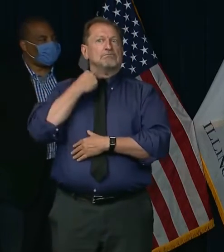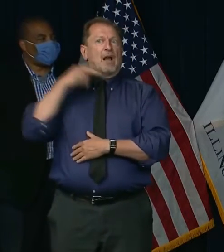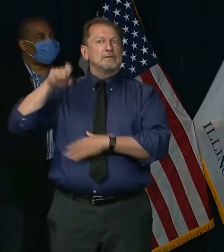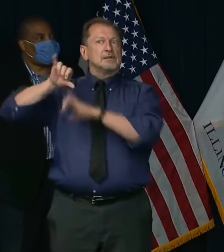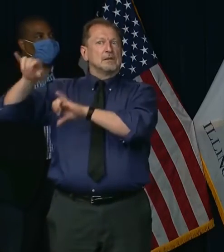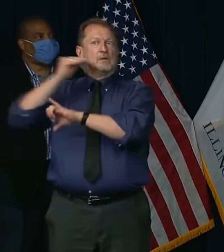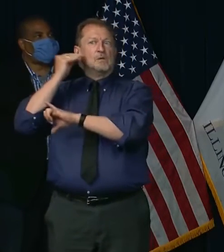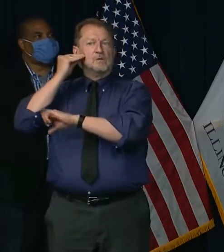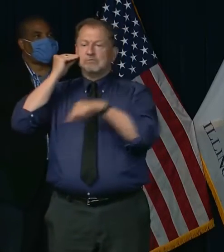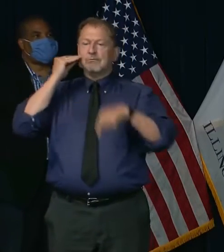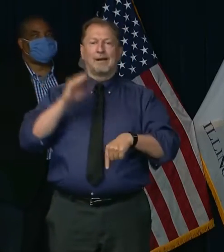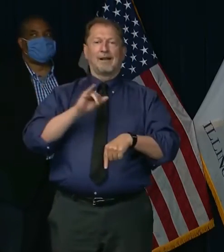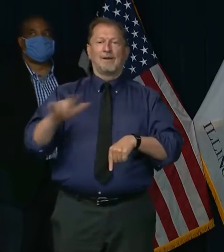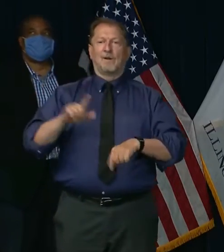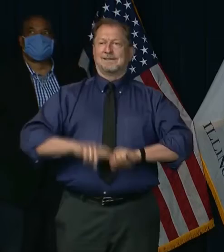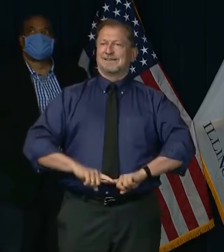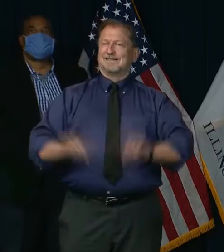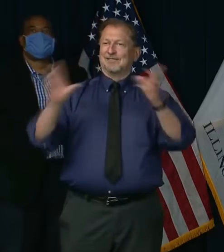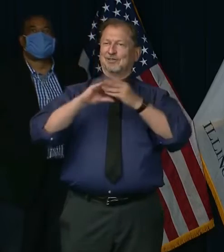Here,